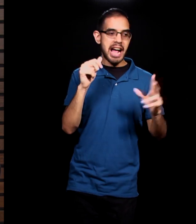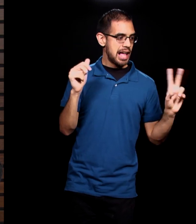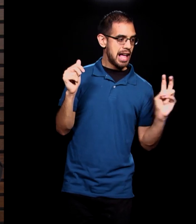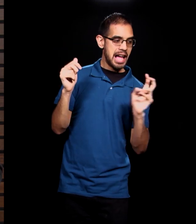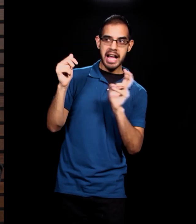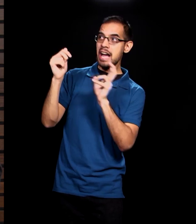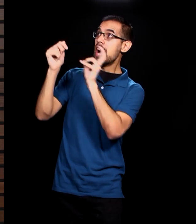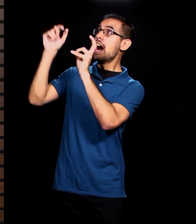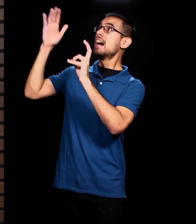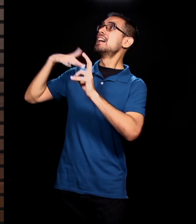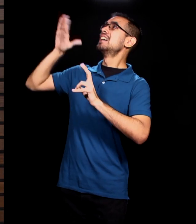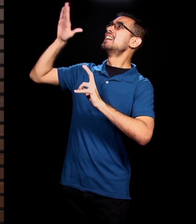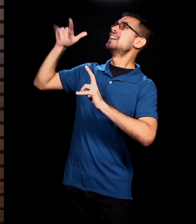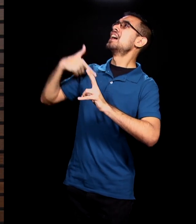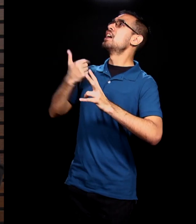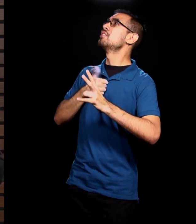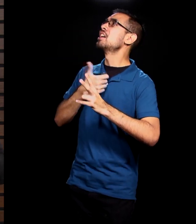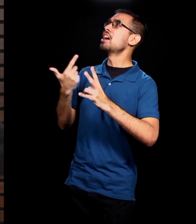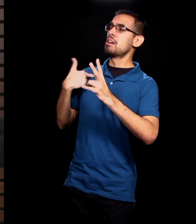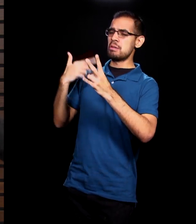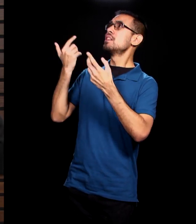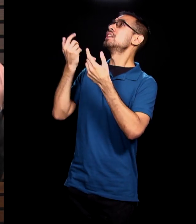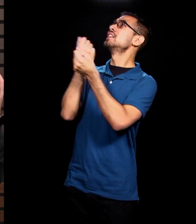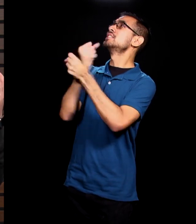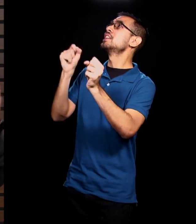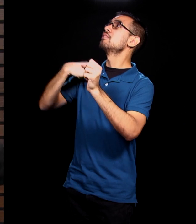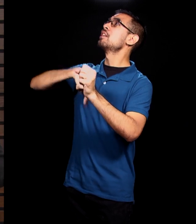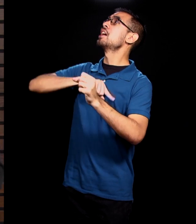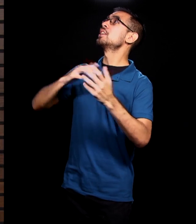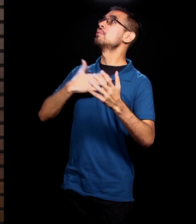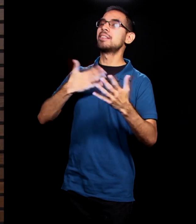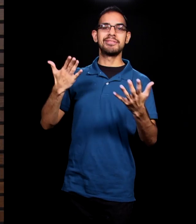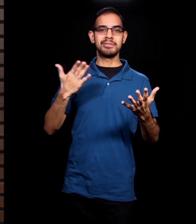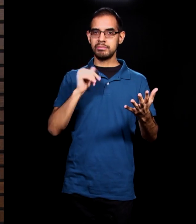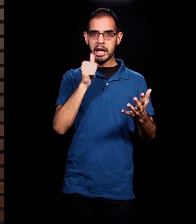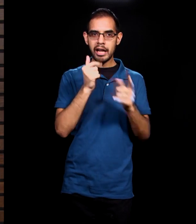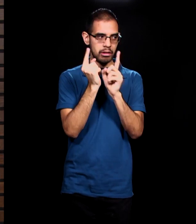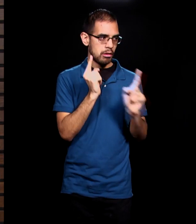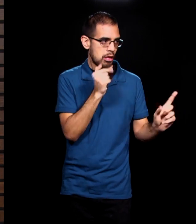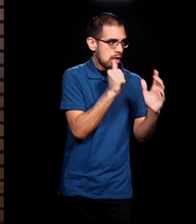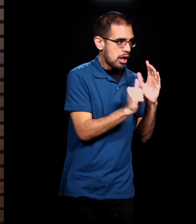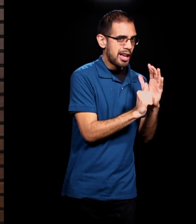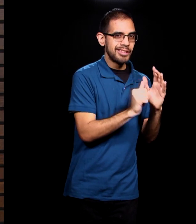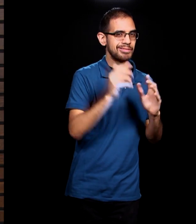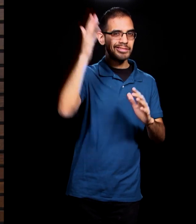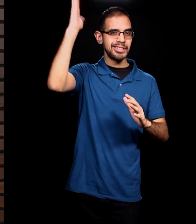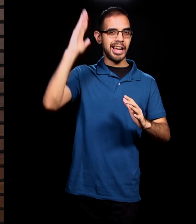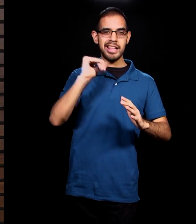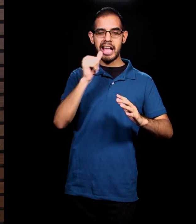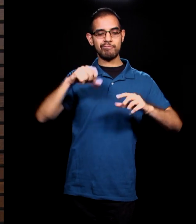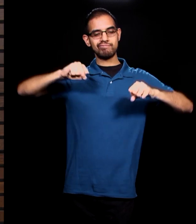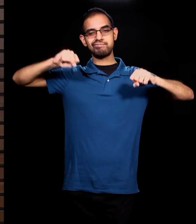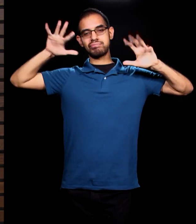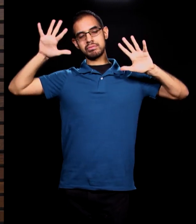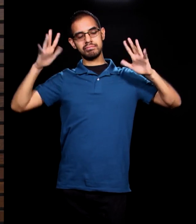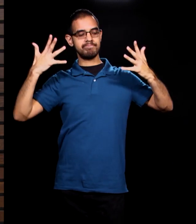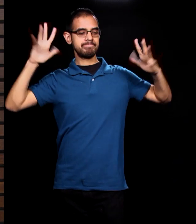self-inflicted harm, God doesn't throw his hands up in the air and leave us to our own devices. No, God runs to us.